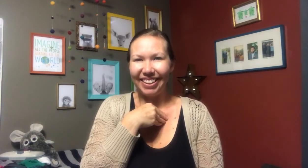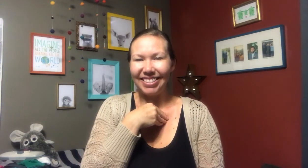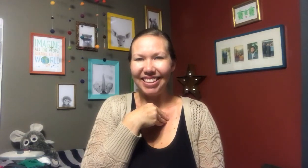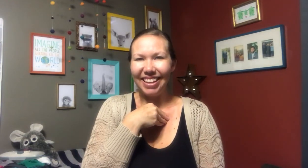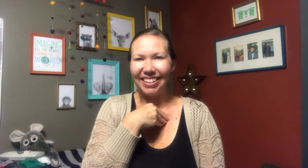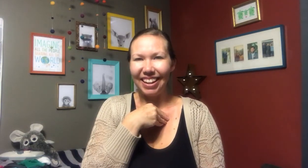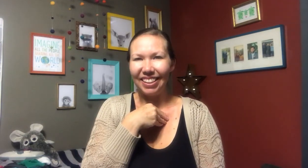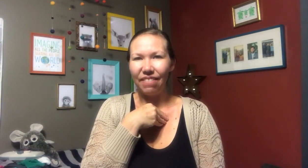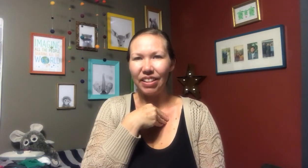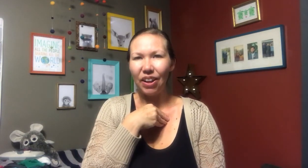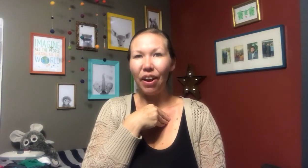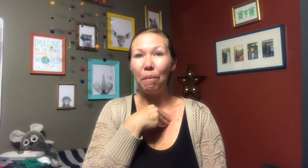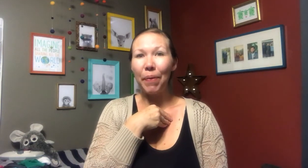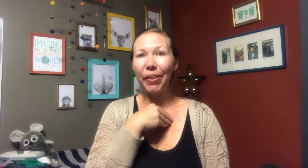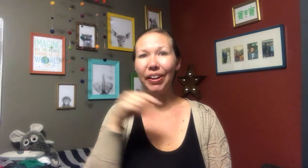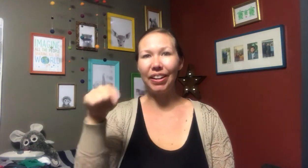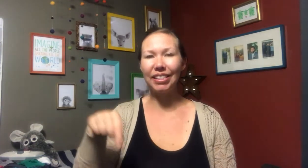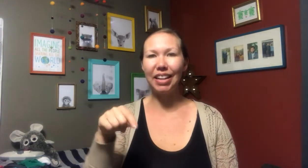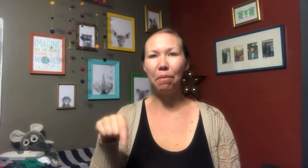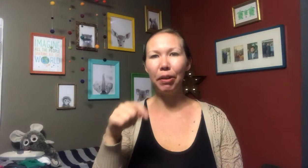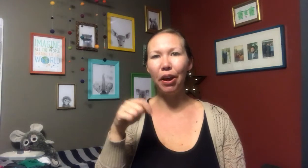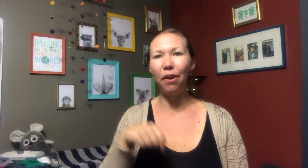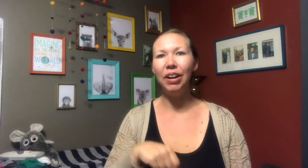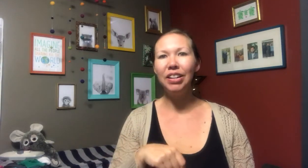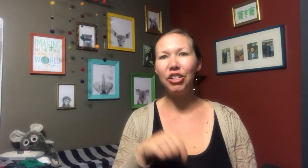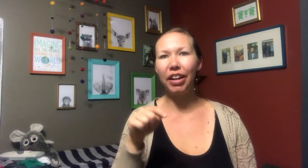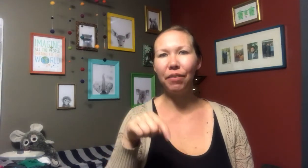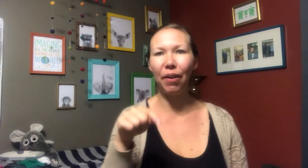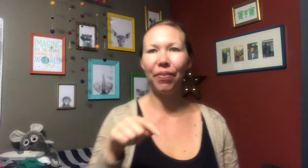That's the end. I love that song. I'll put the lyrics down below. Check them out.